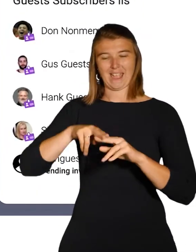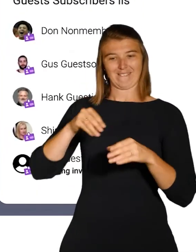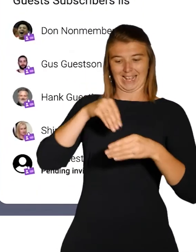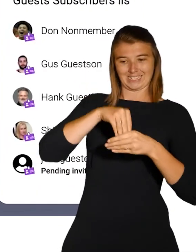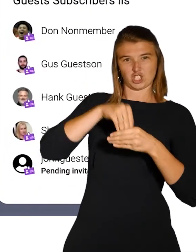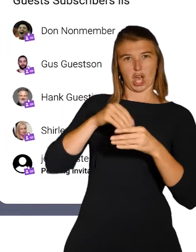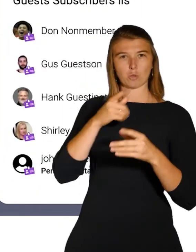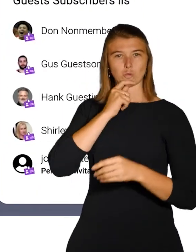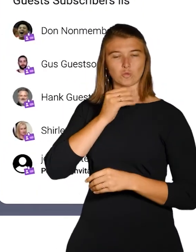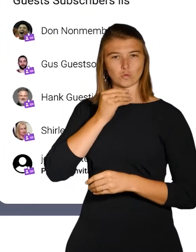guests and subscribers window.